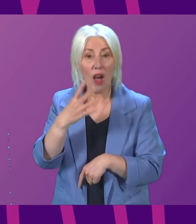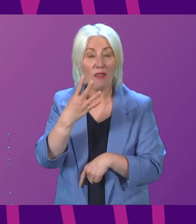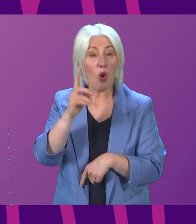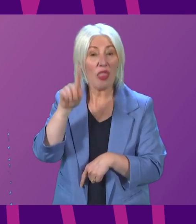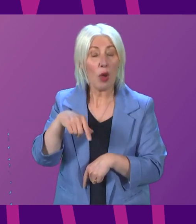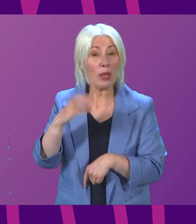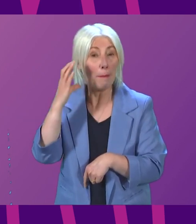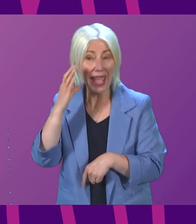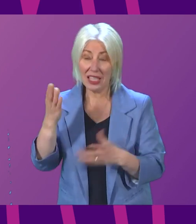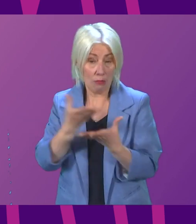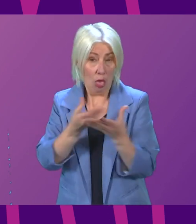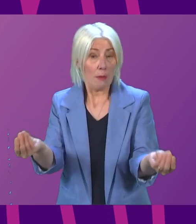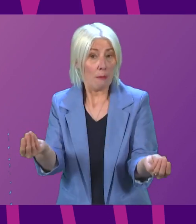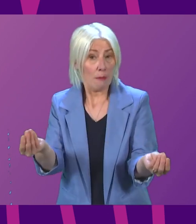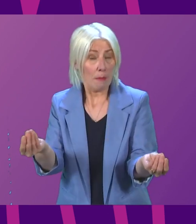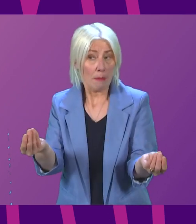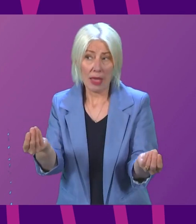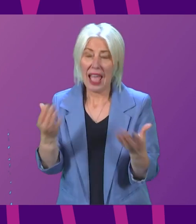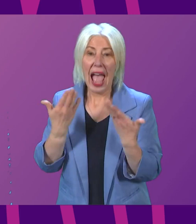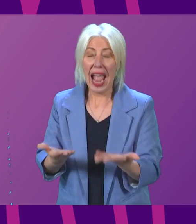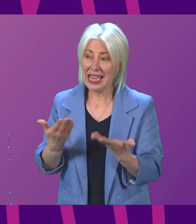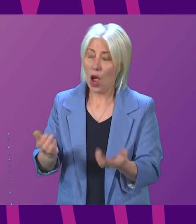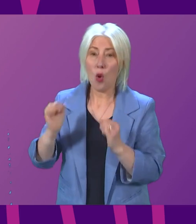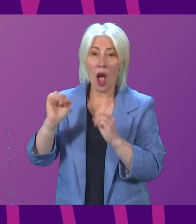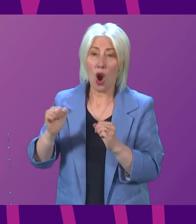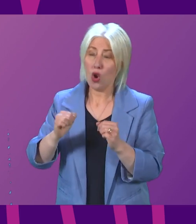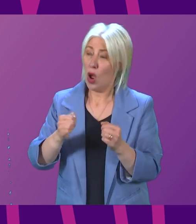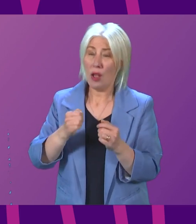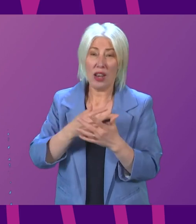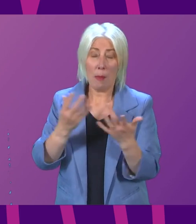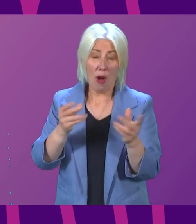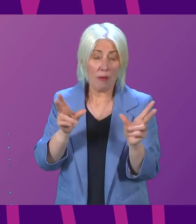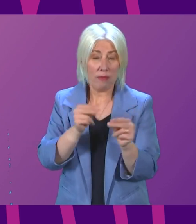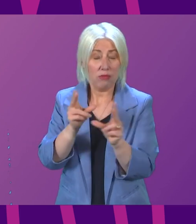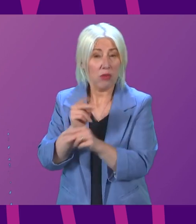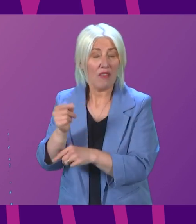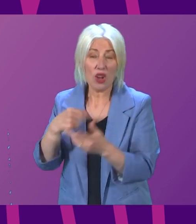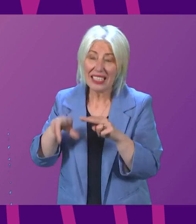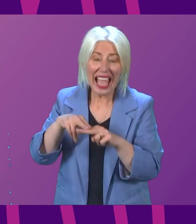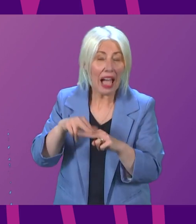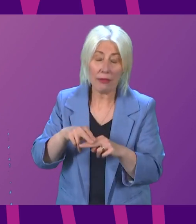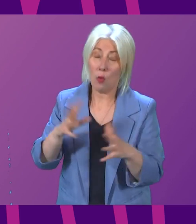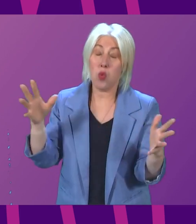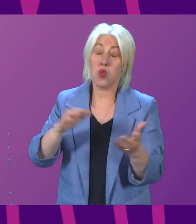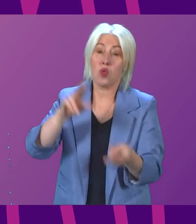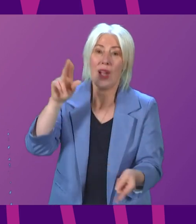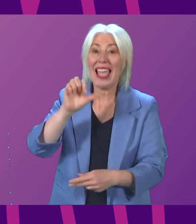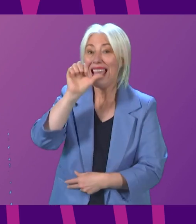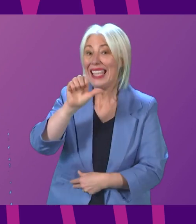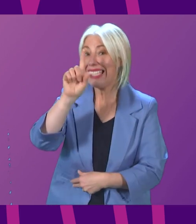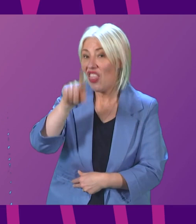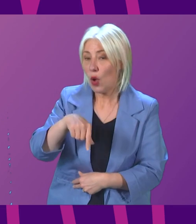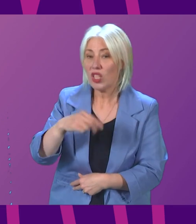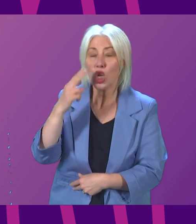out of our NHS. And on her watch, we now have record vacancies for nurses and midwives. We are 6,000 nurses and